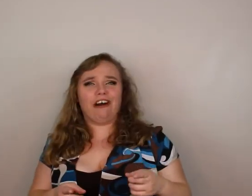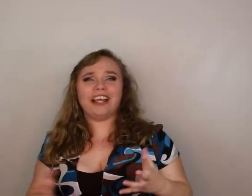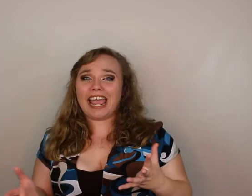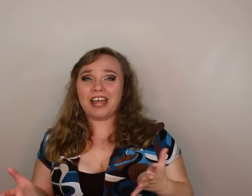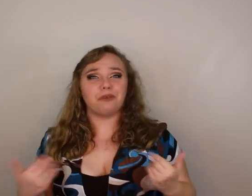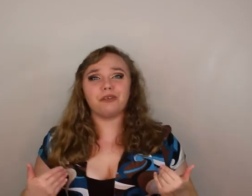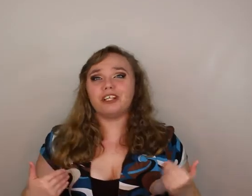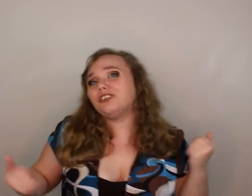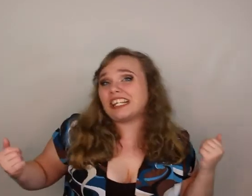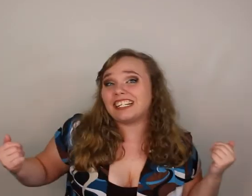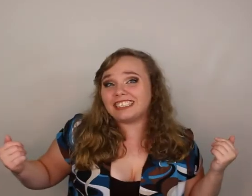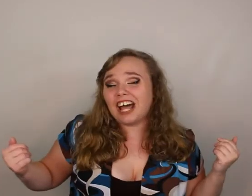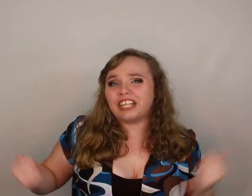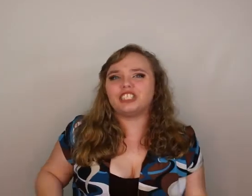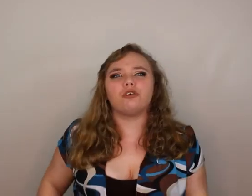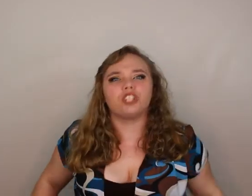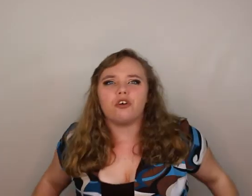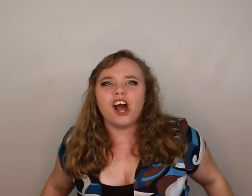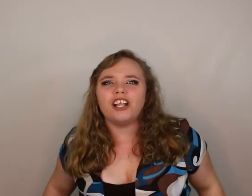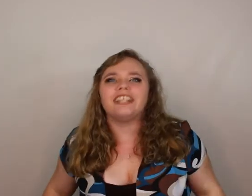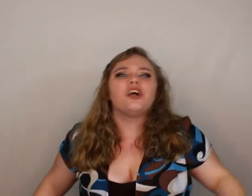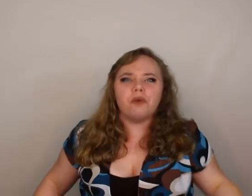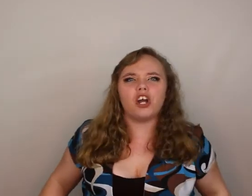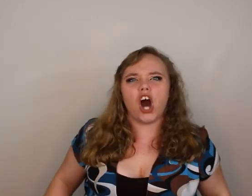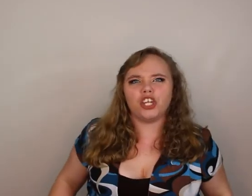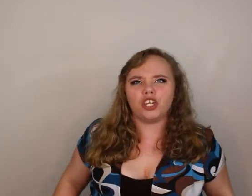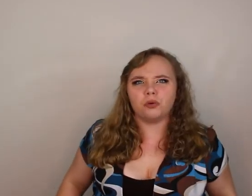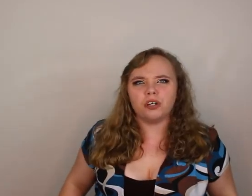wrong and we're the ones who get to decide so don't call us we'll call you